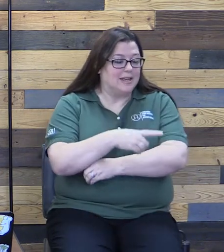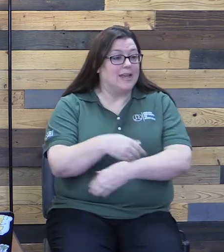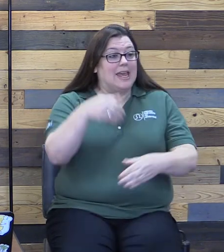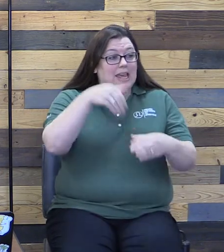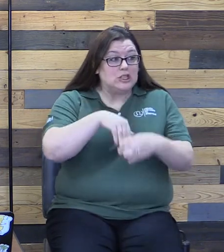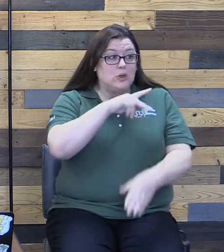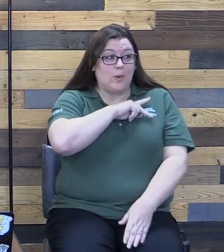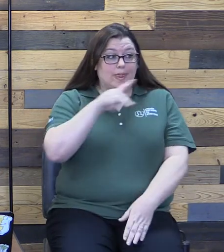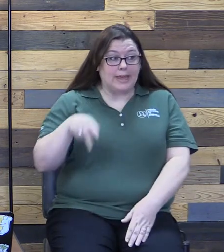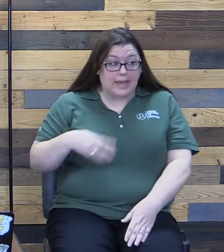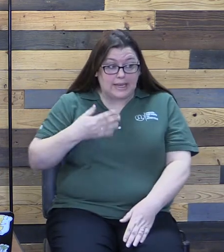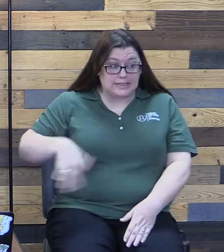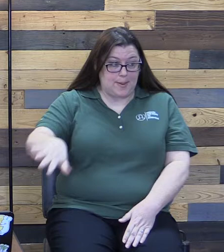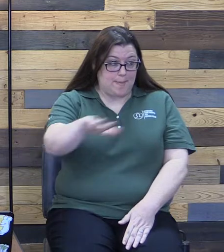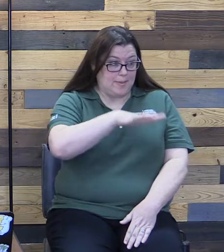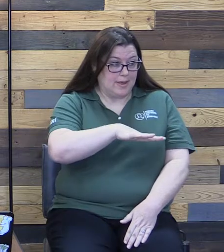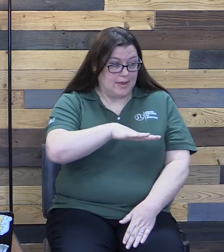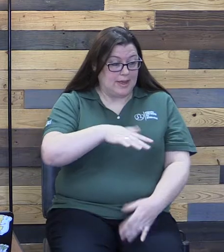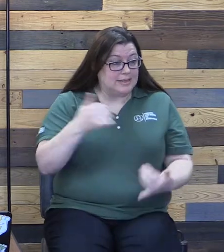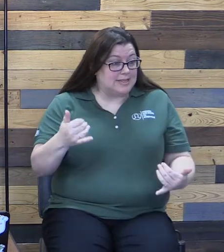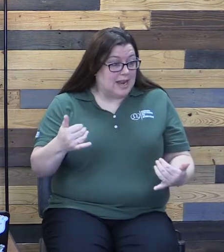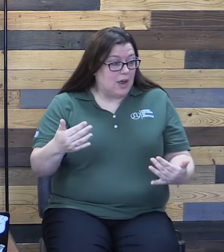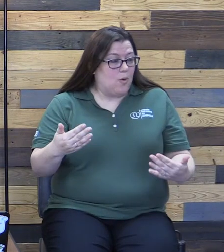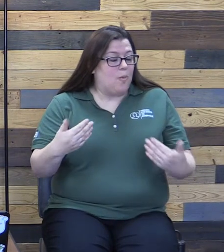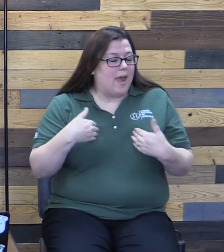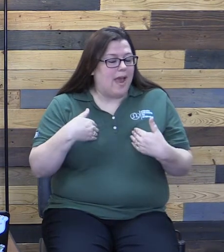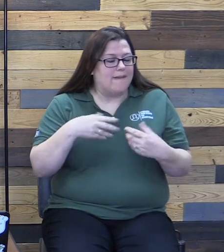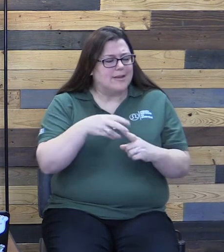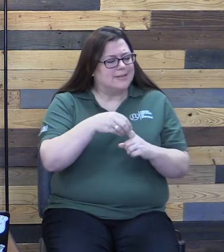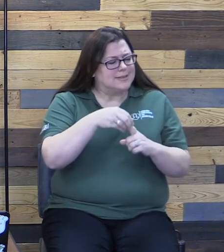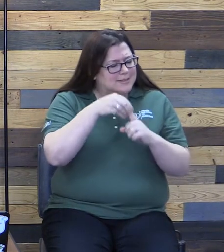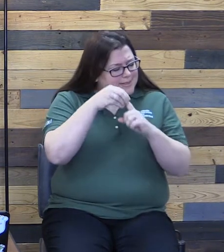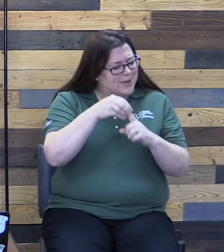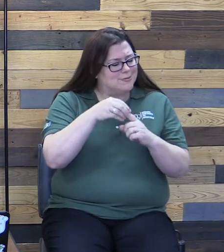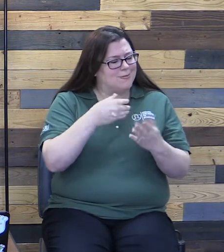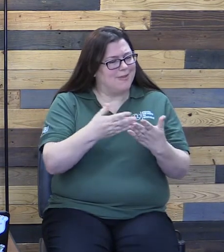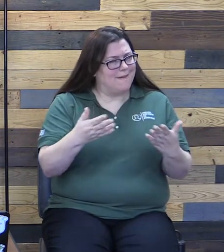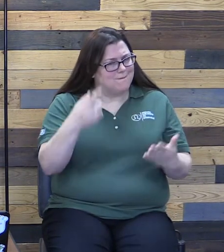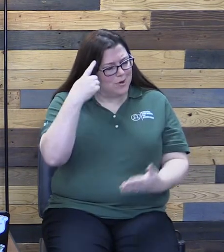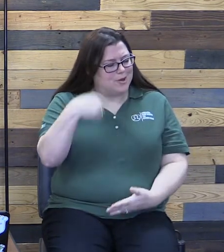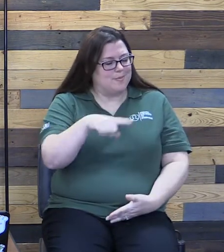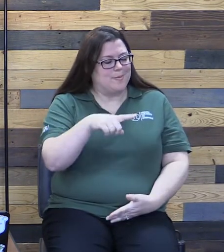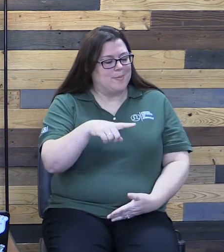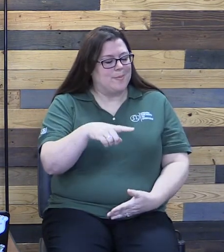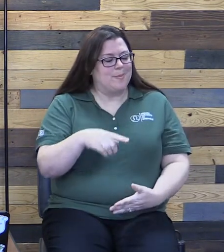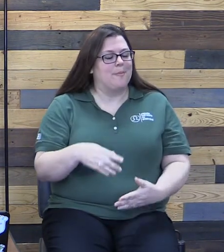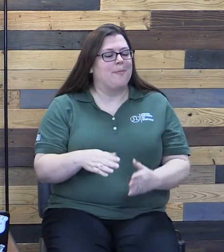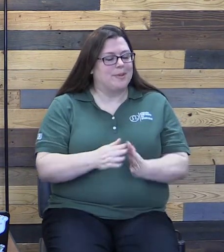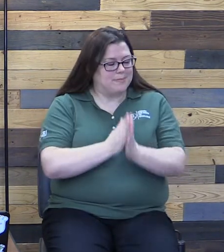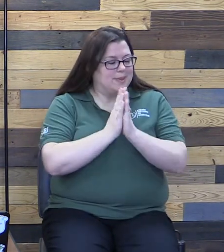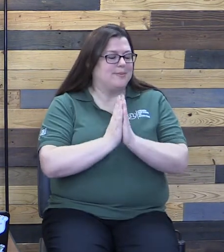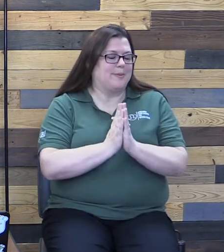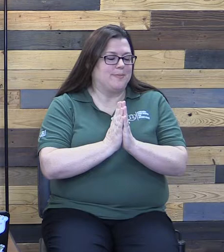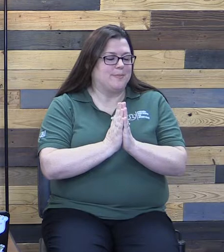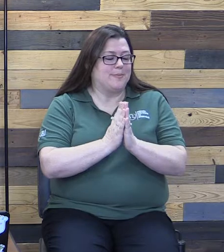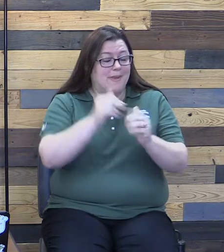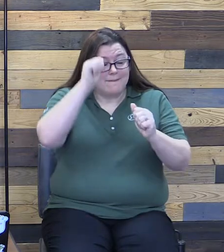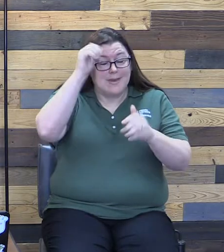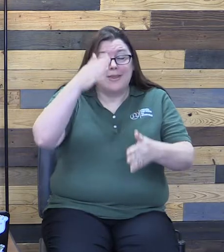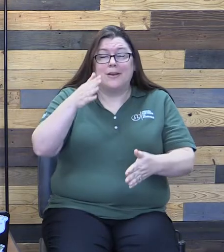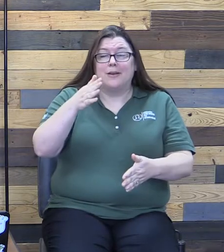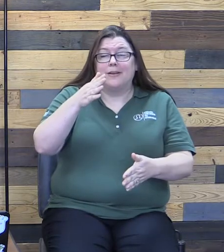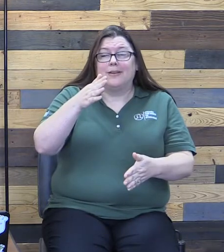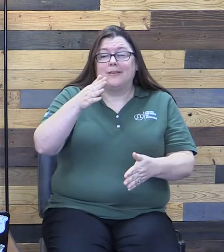Today, we have a very special treat prepared for you, but before we do that, I would like to have a word of prayer. Father God,